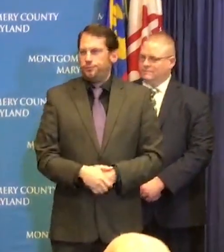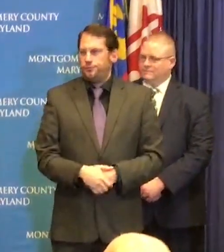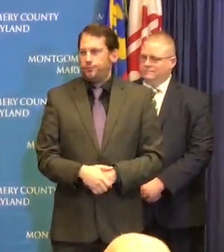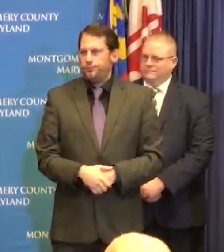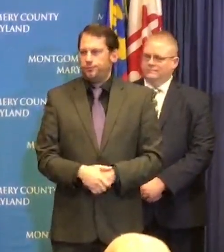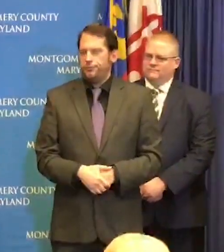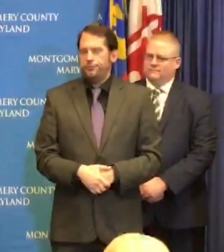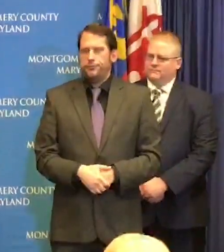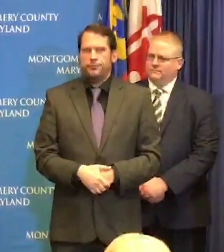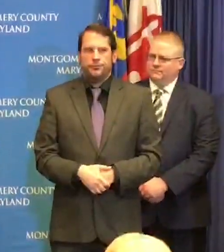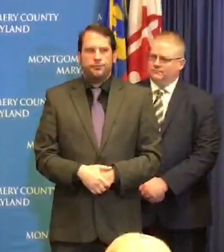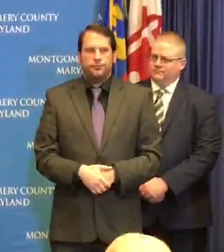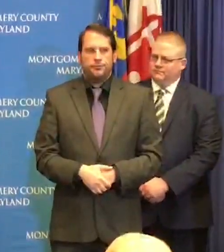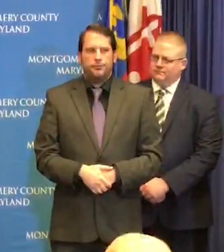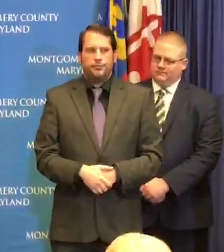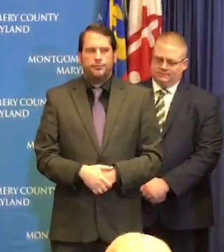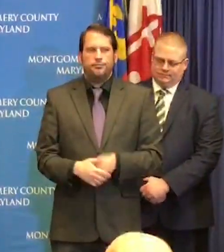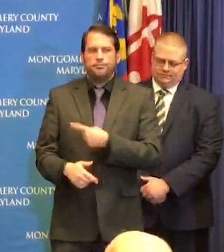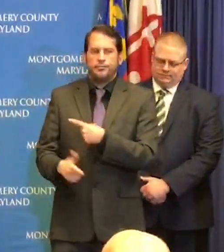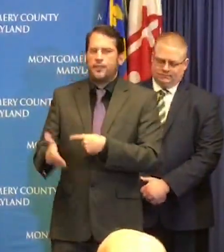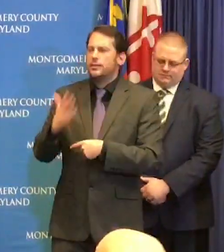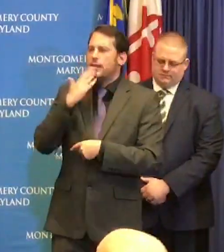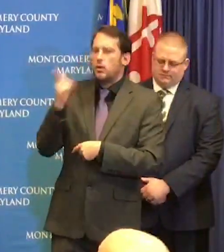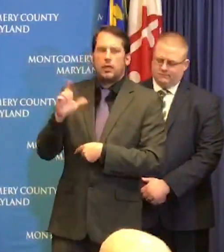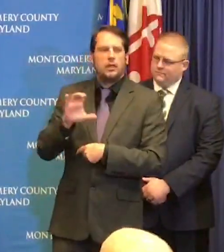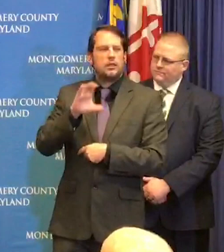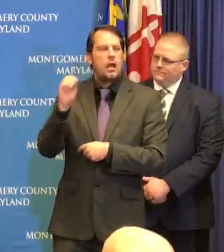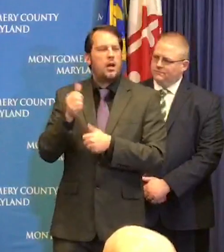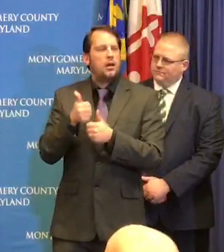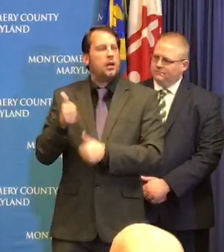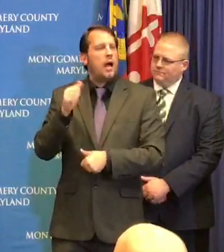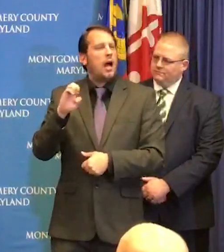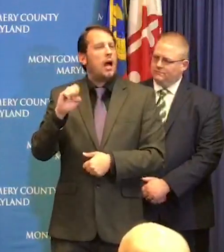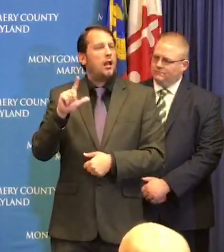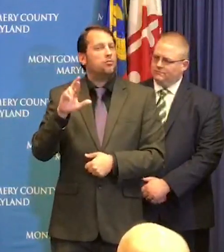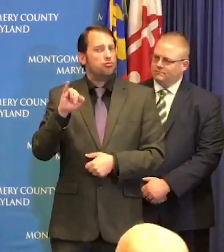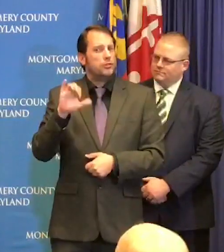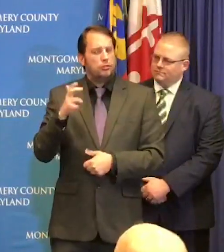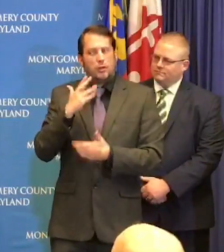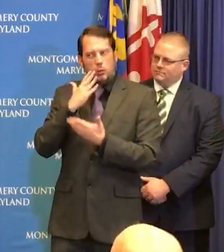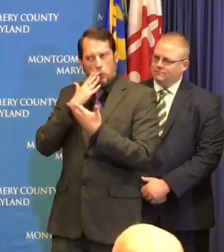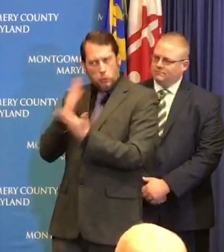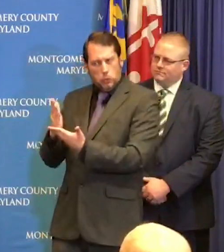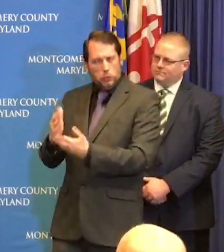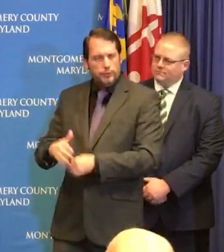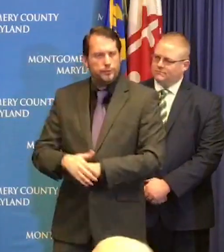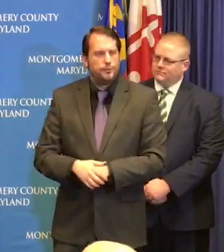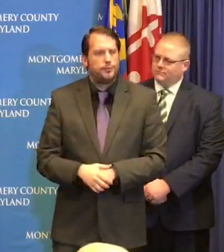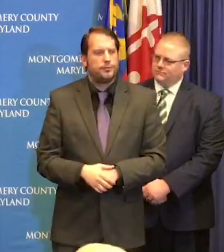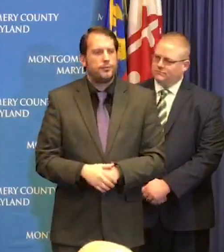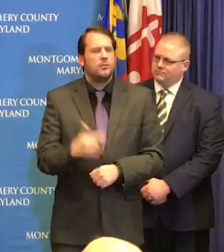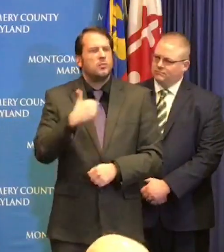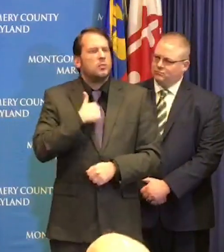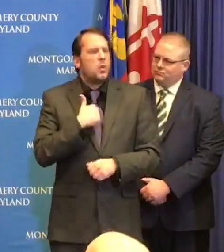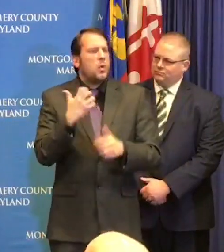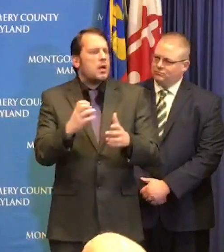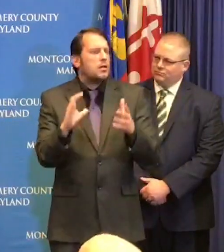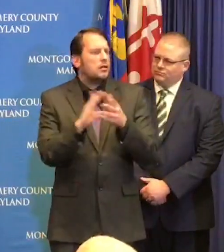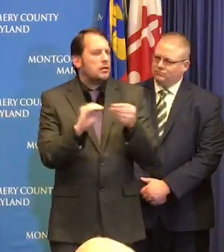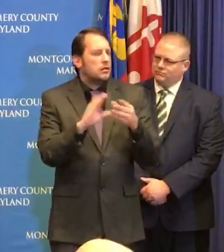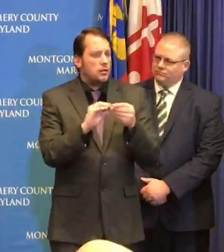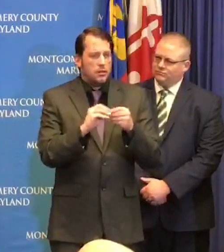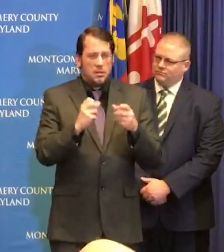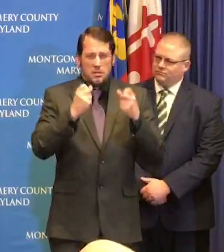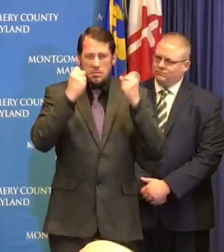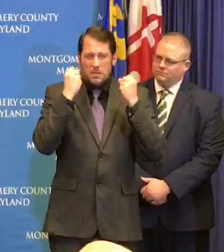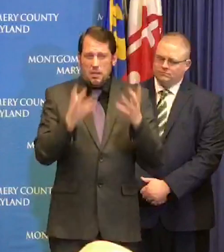thank you County Executive Elrich and I just want to start by saying that we have received many many messages from the families and